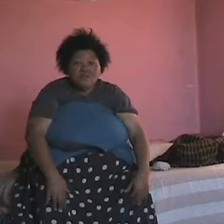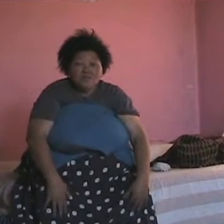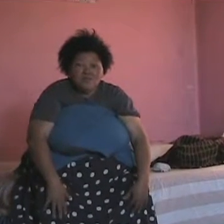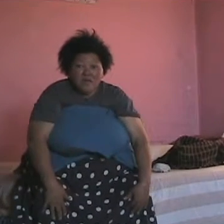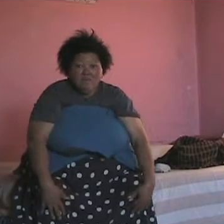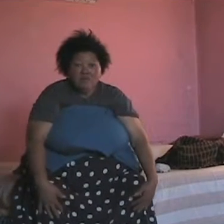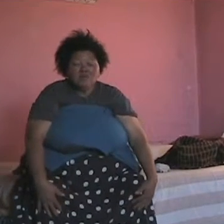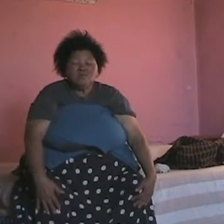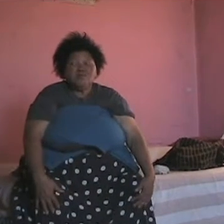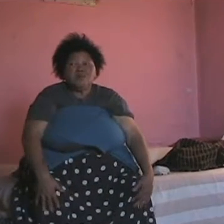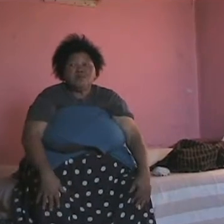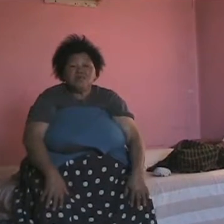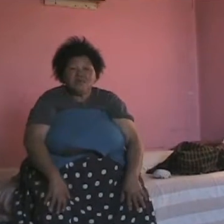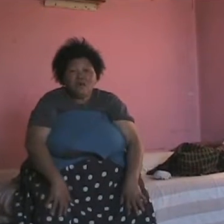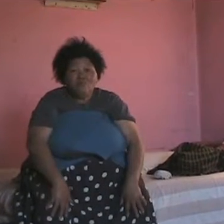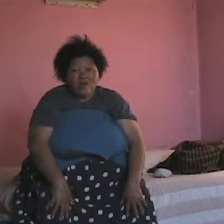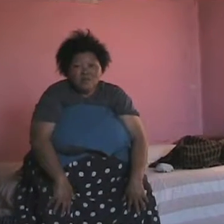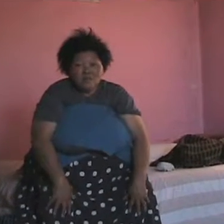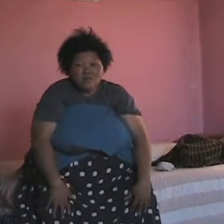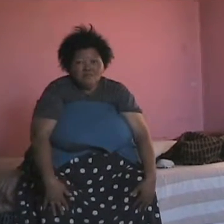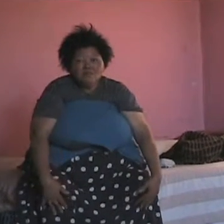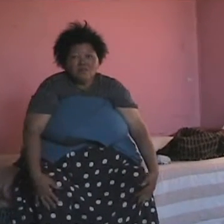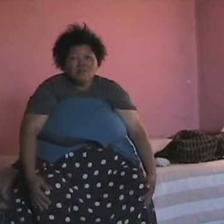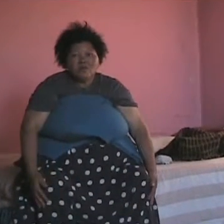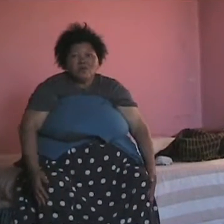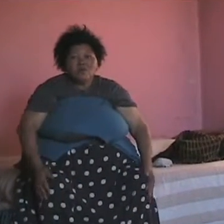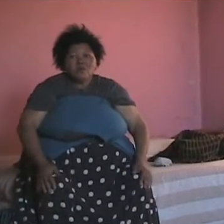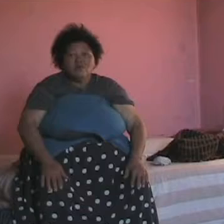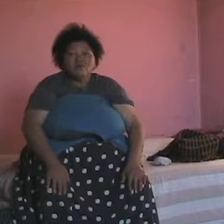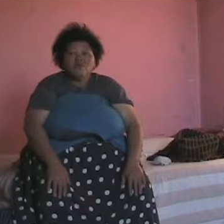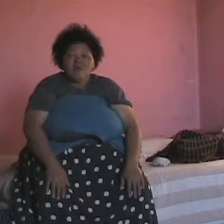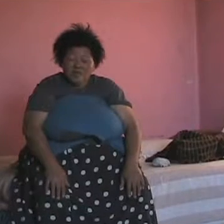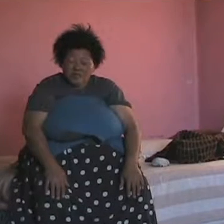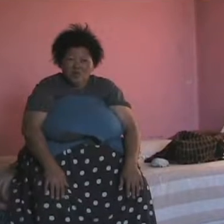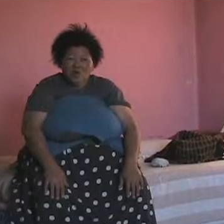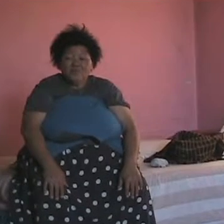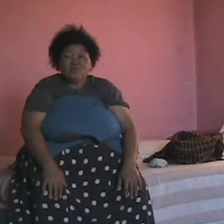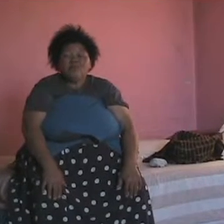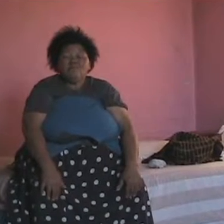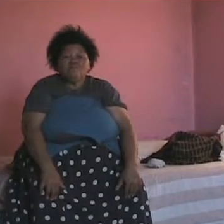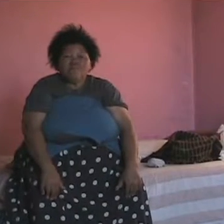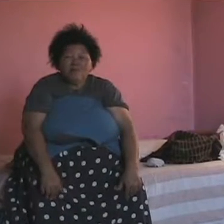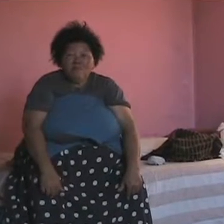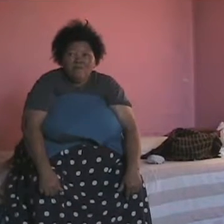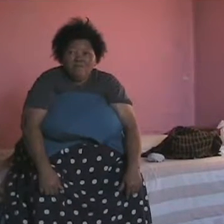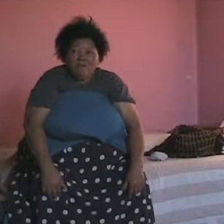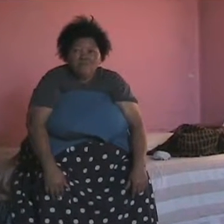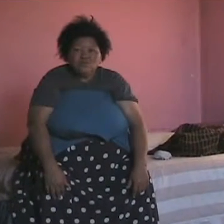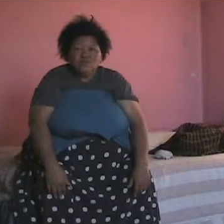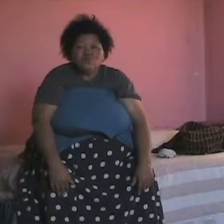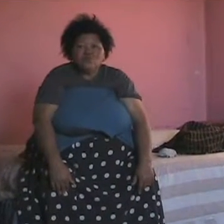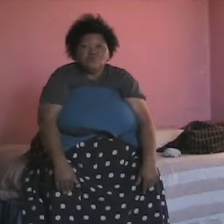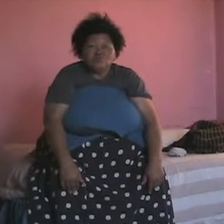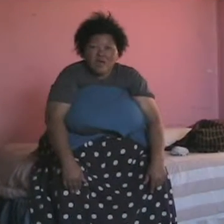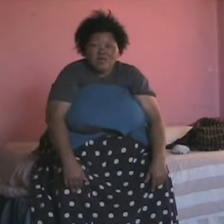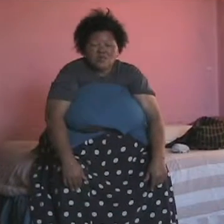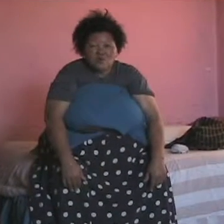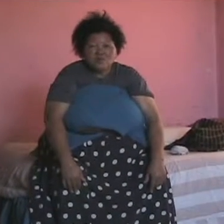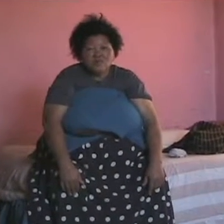mother's name. His mother did come once. Oh, so he knows that his mother abandoned him. knows that I'm so-and-so's child. He knows that.